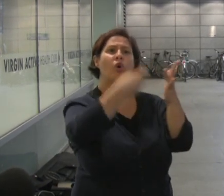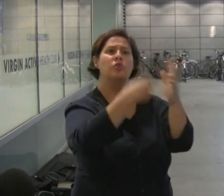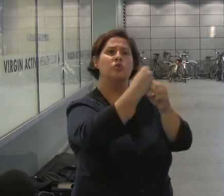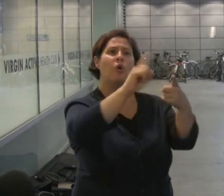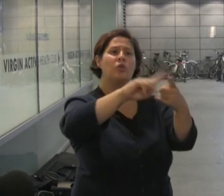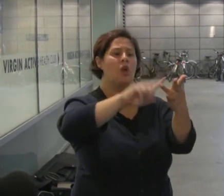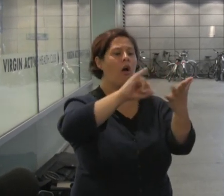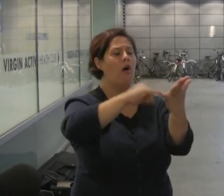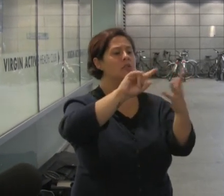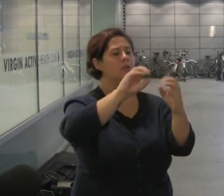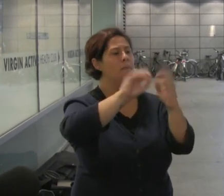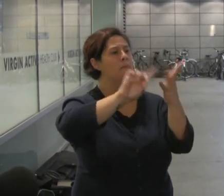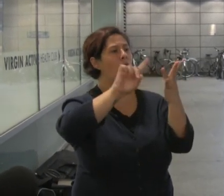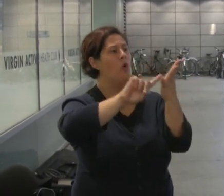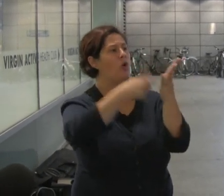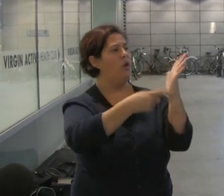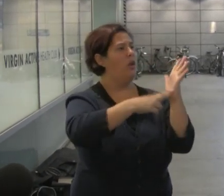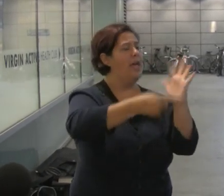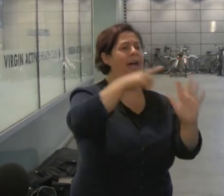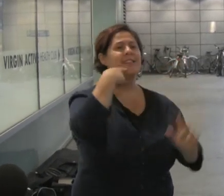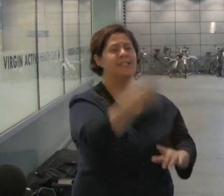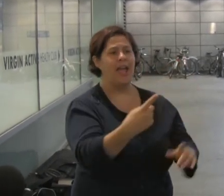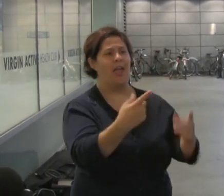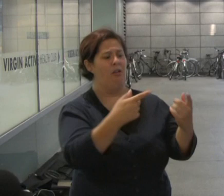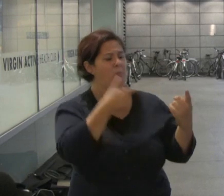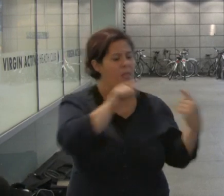the human cost of attacking those on benefits.